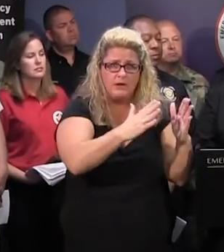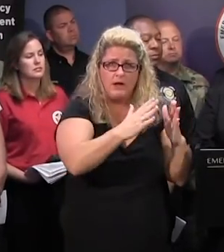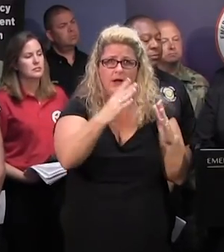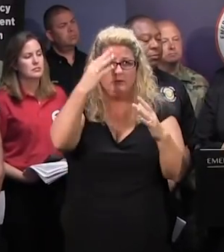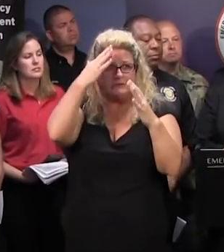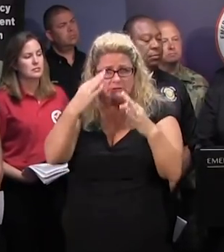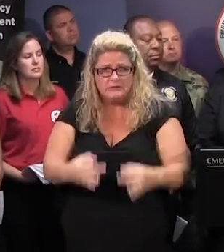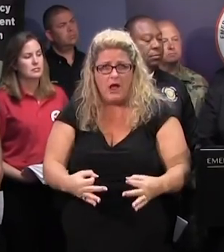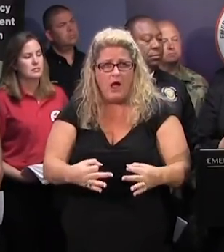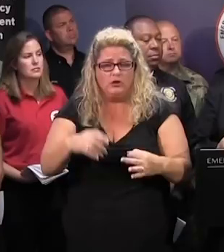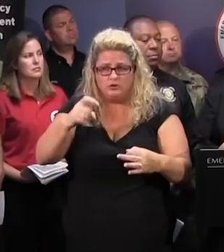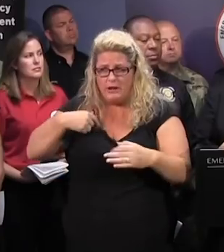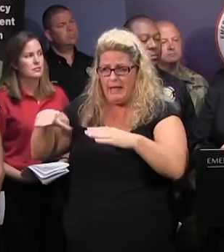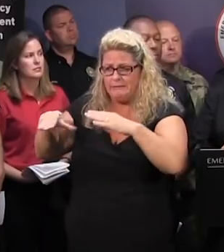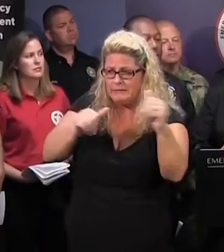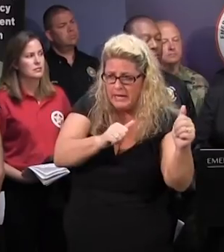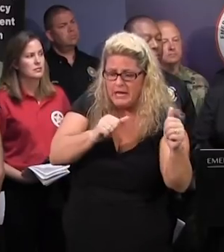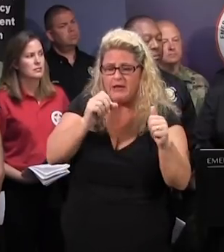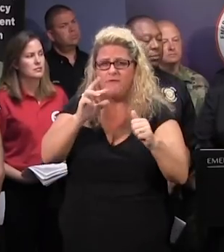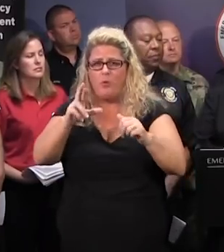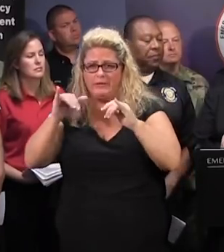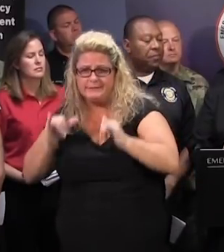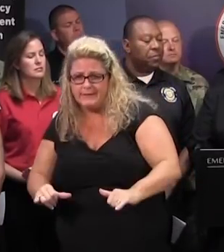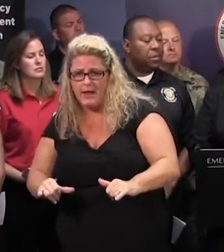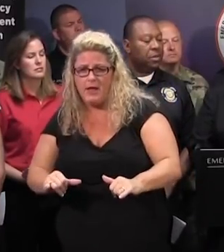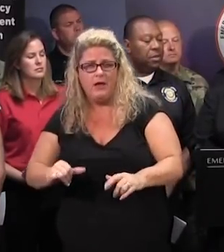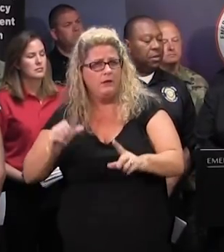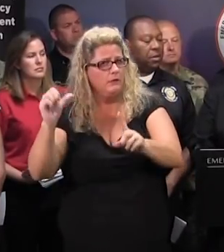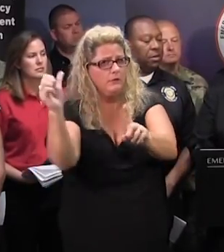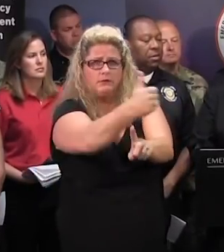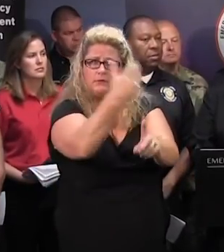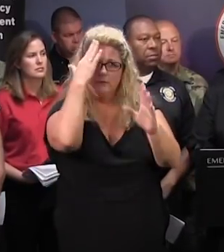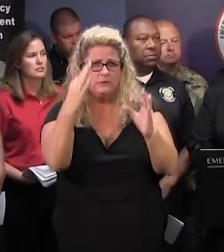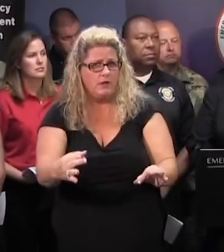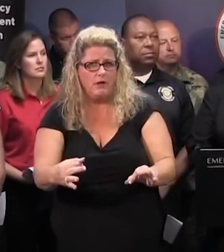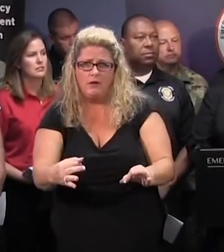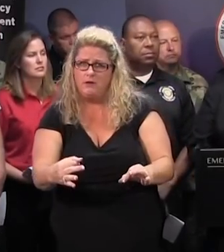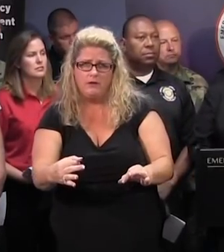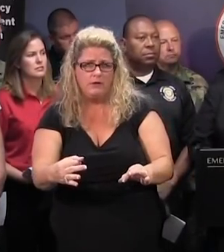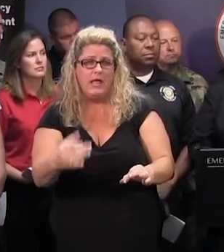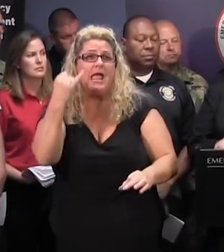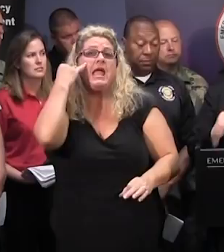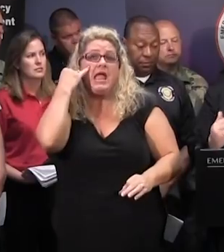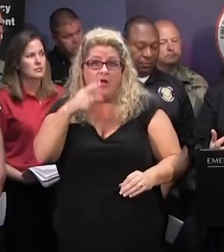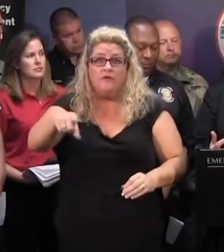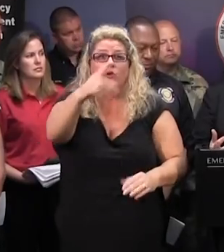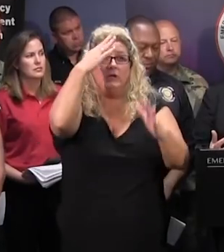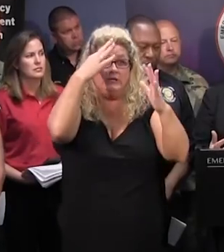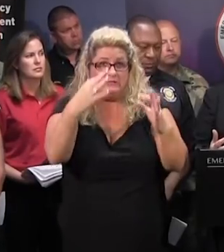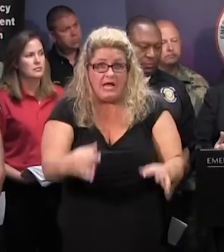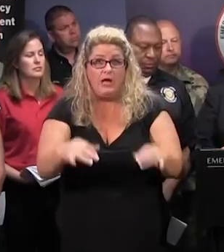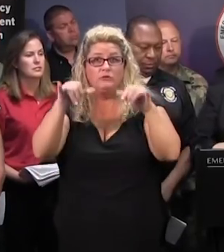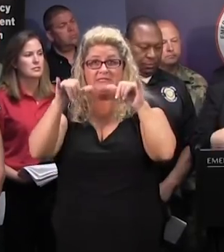to depart the area or not to depart the area. If you decide to stay, just be reminded, if you're in an